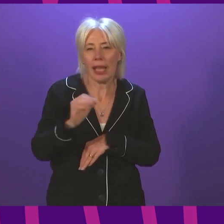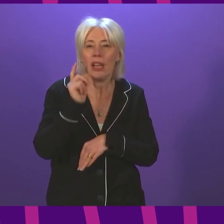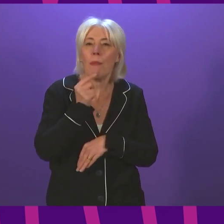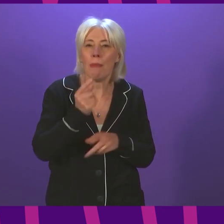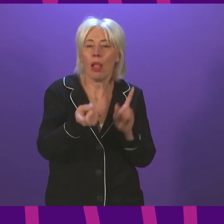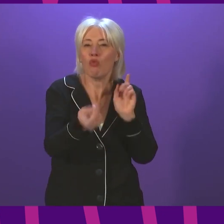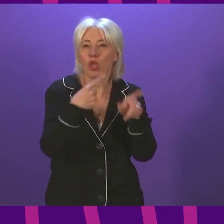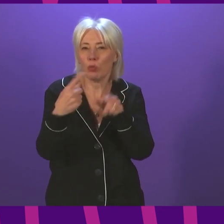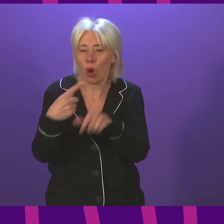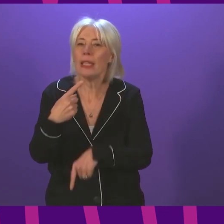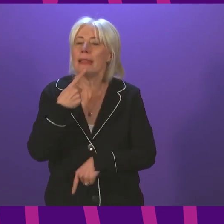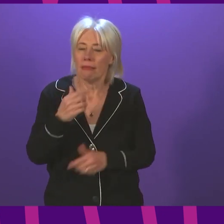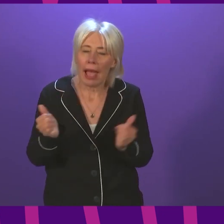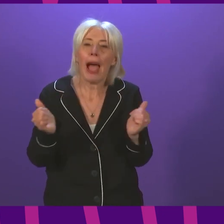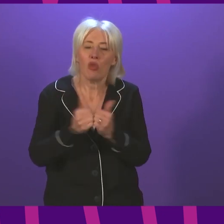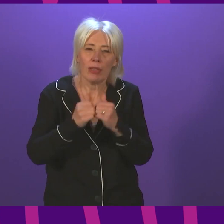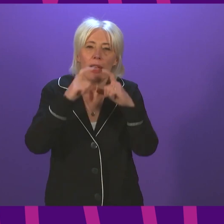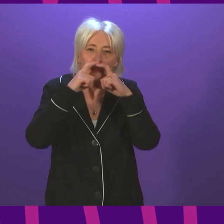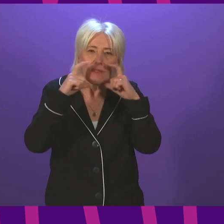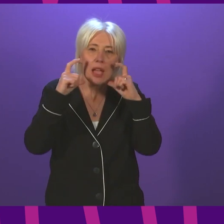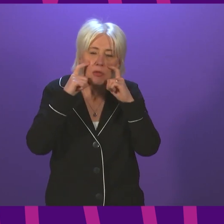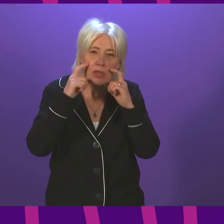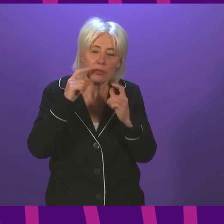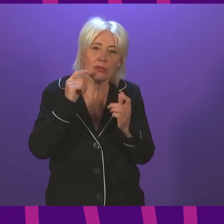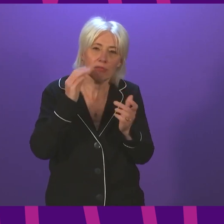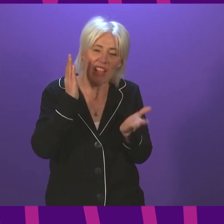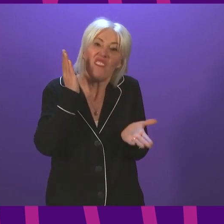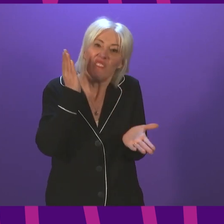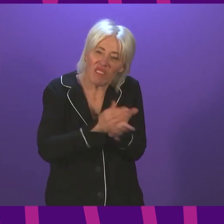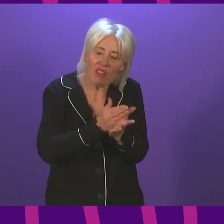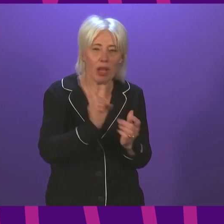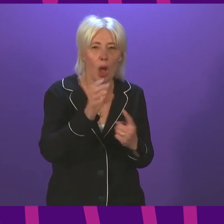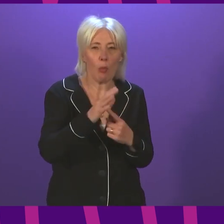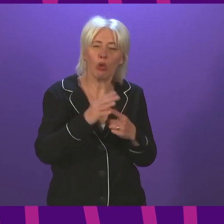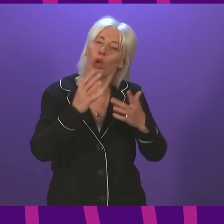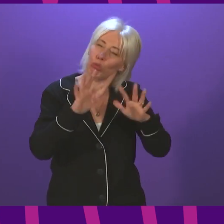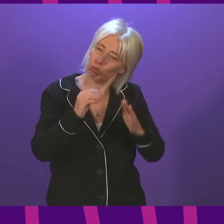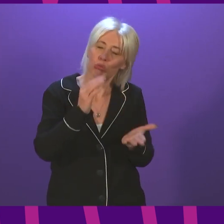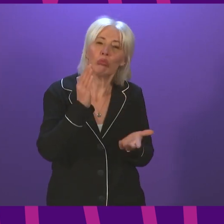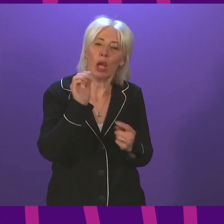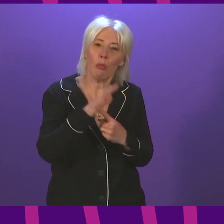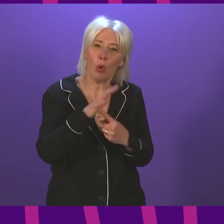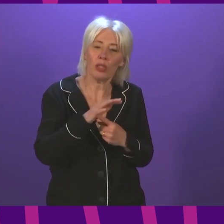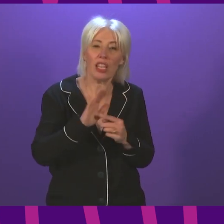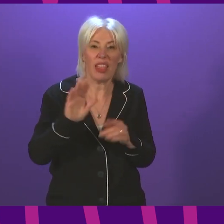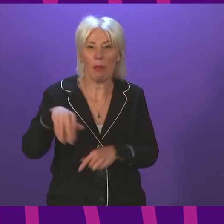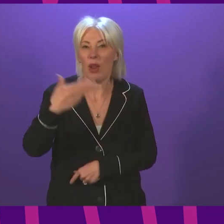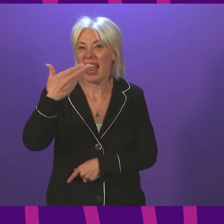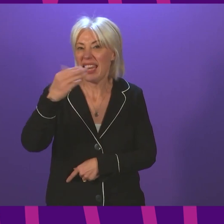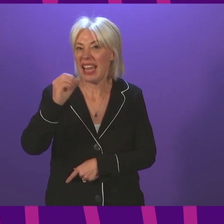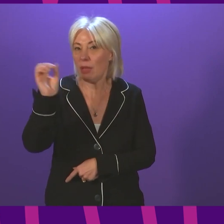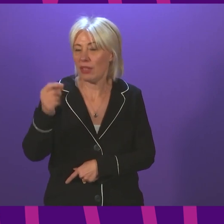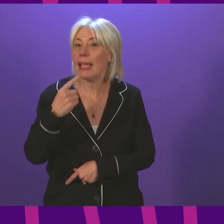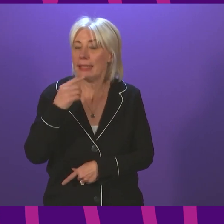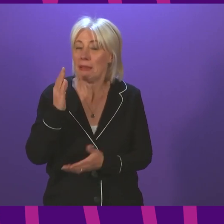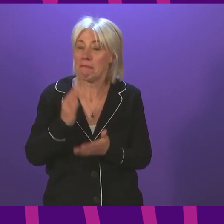agreed that wearing a face covering was either very or fairly important and over 90% said that they were wearing